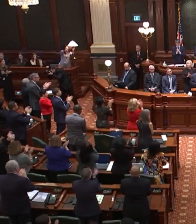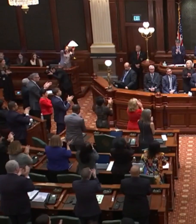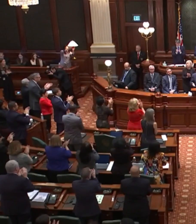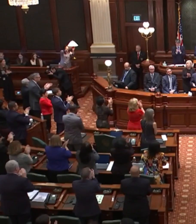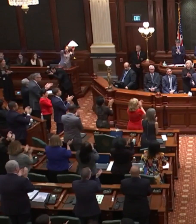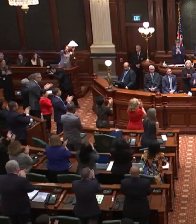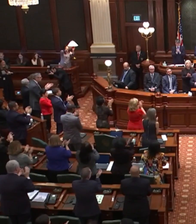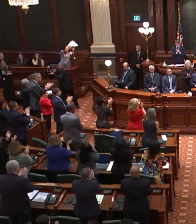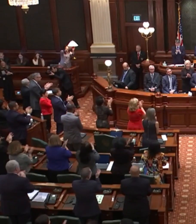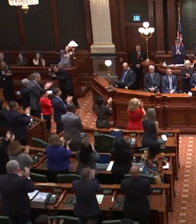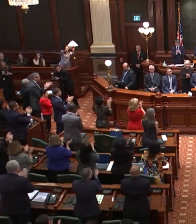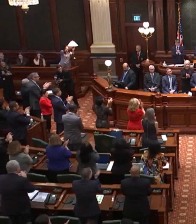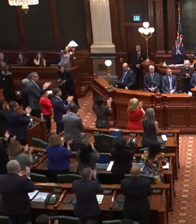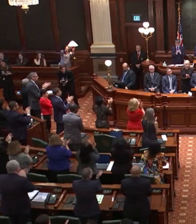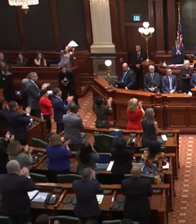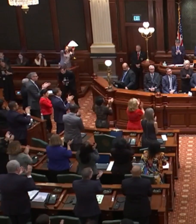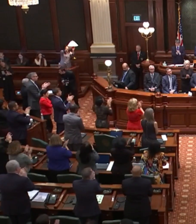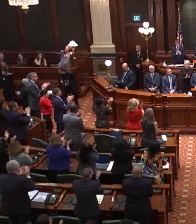so so